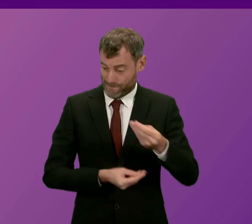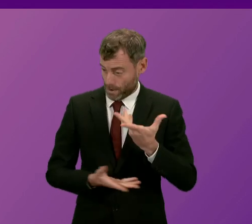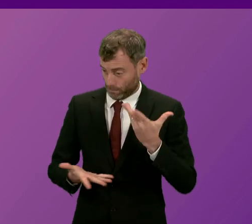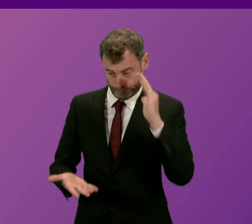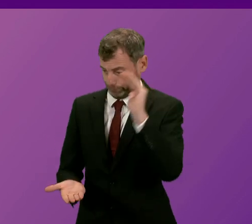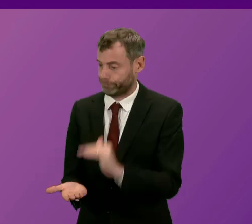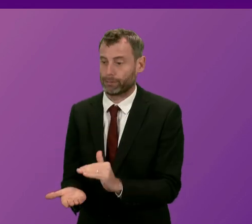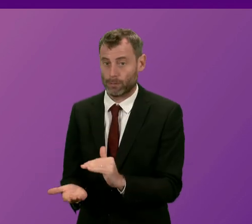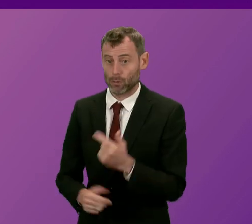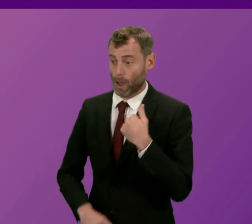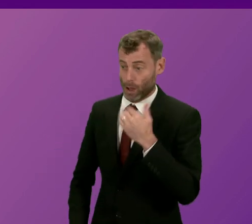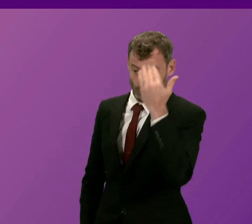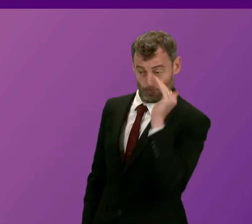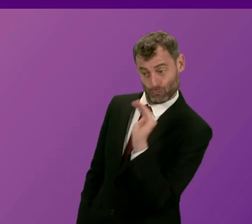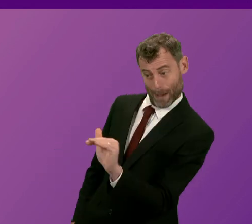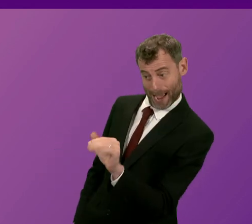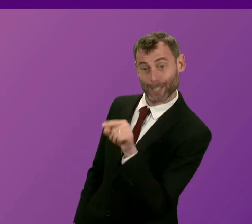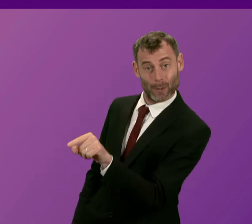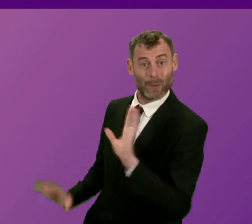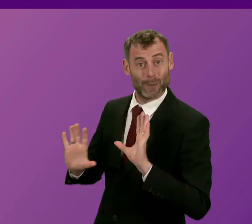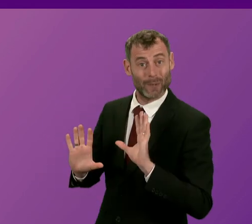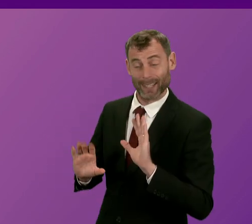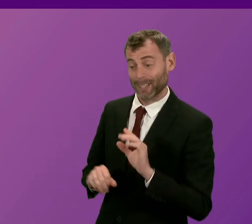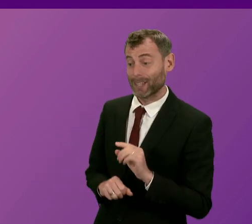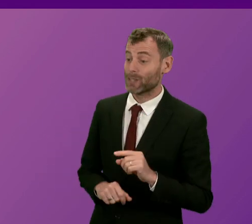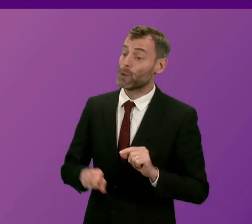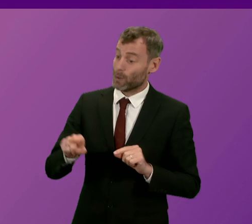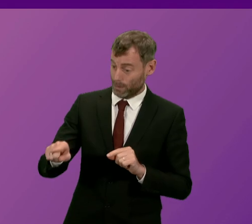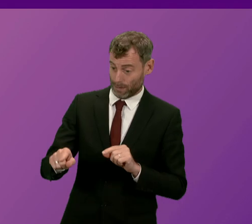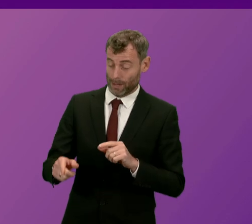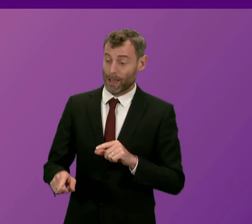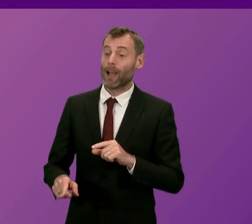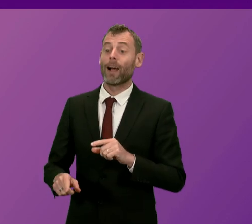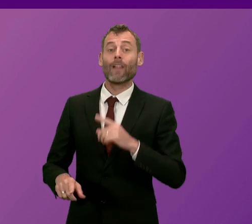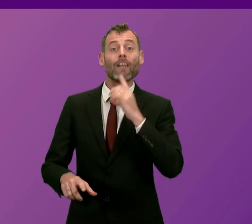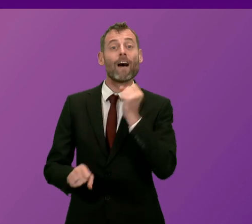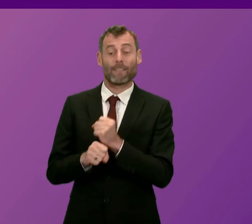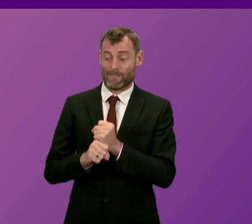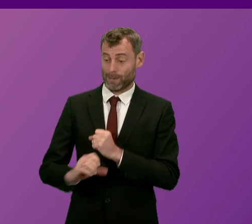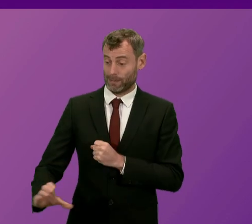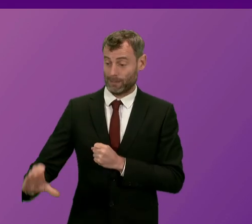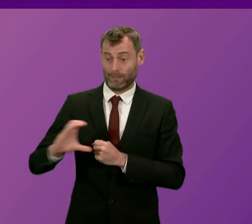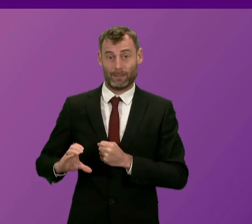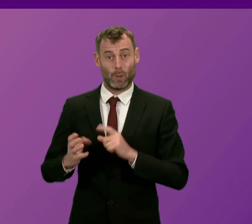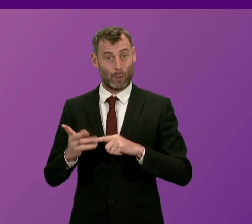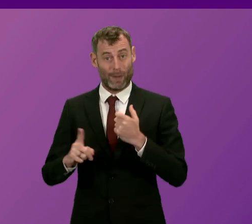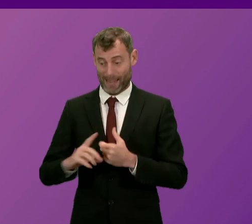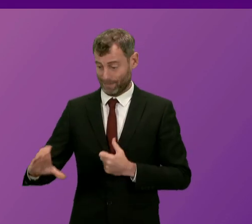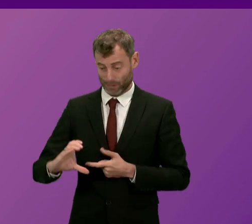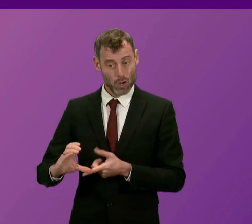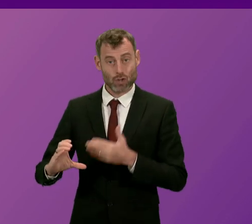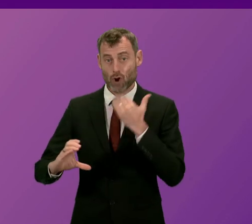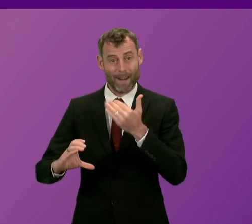out to Mr Finlay. And what this government has done is it's taken the hard decisions to invest more in our public